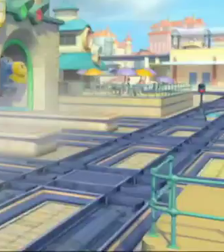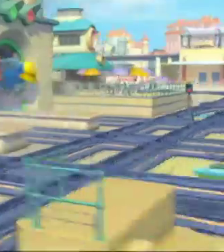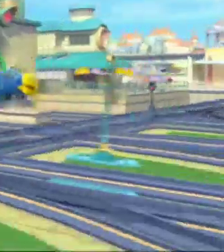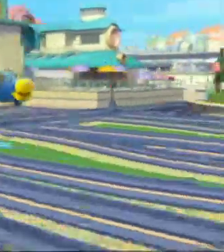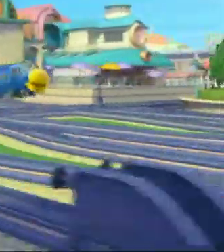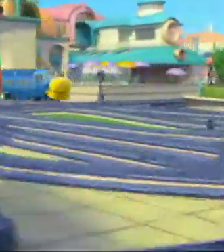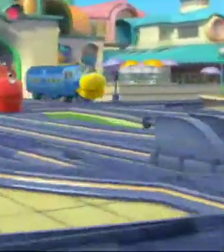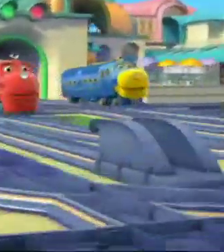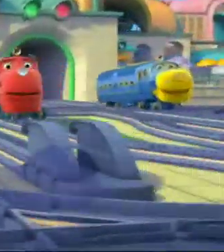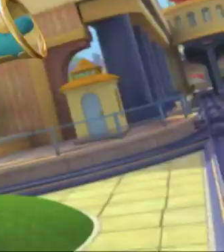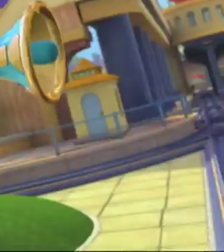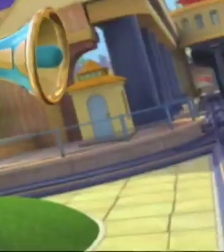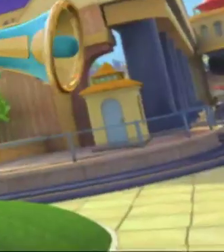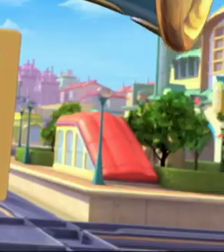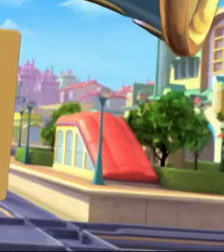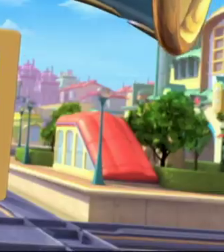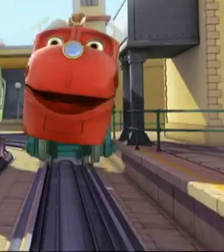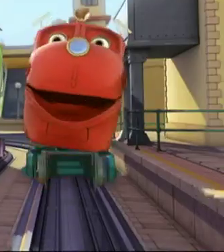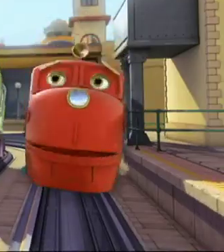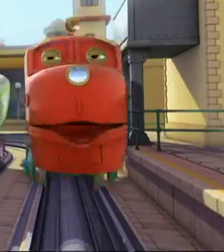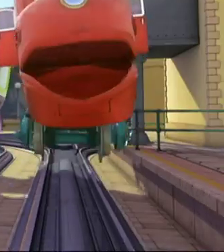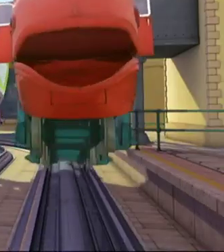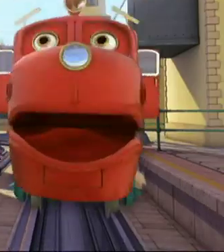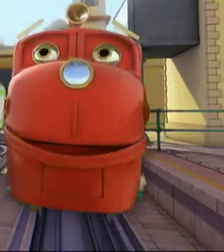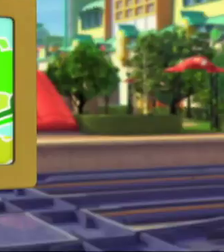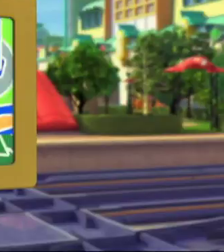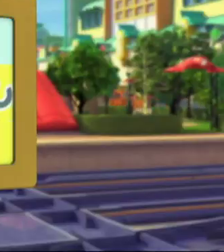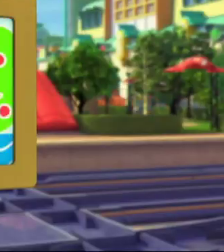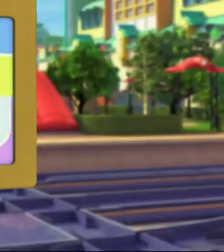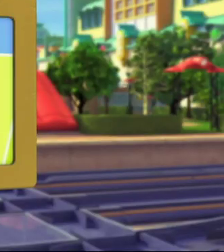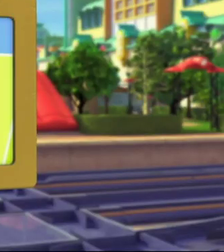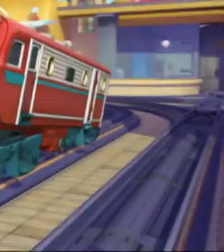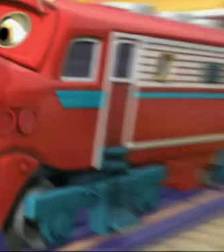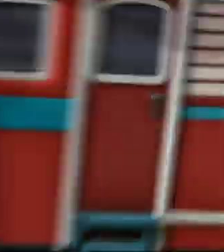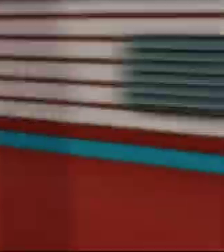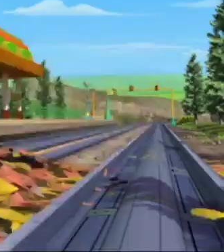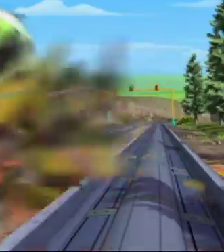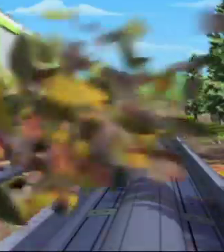Duggington Bugs West Duggington